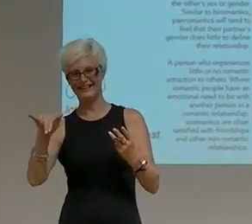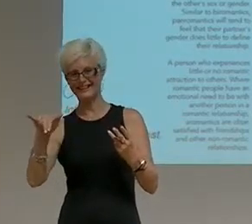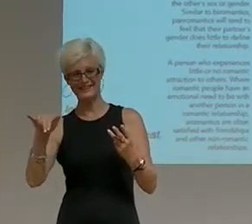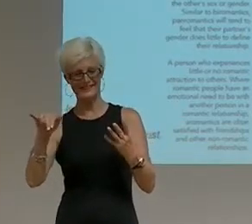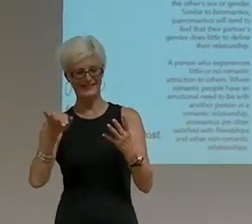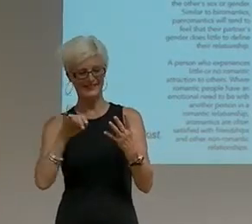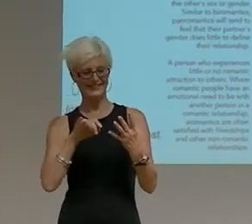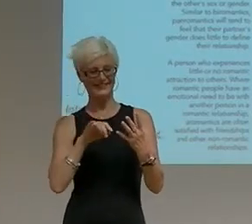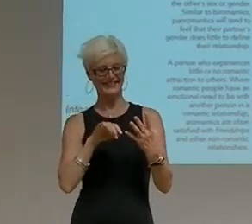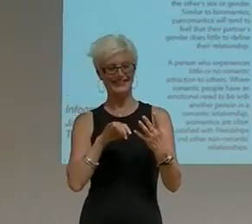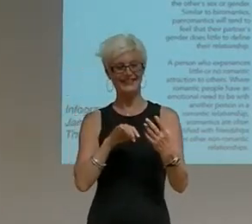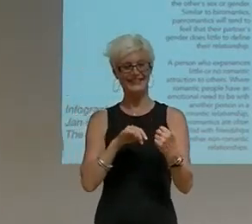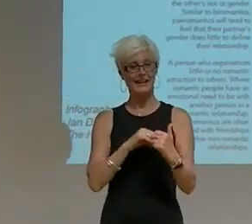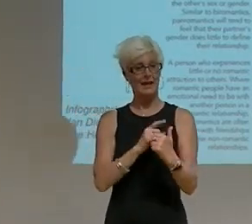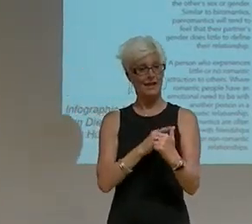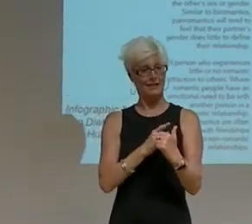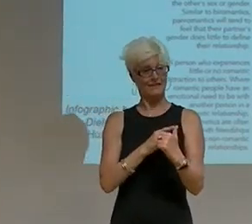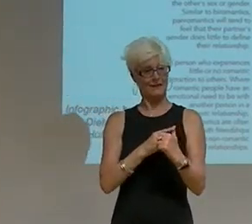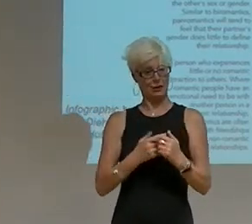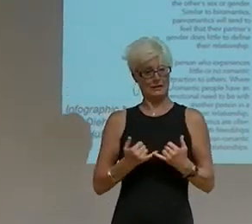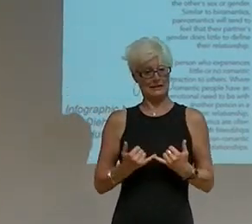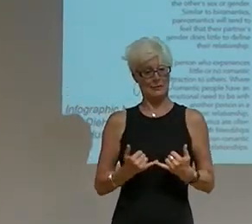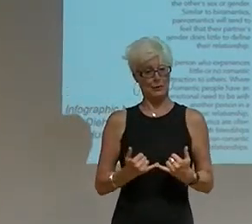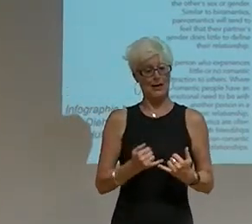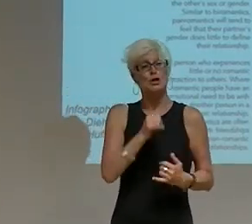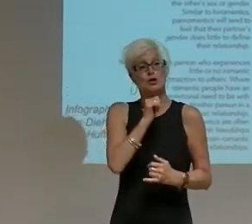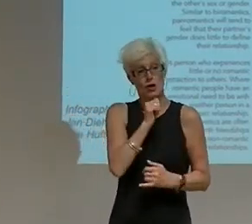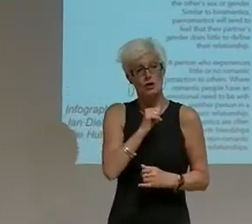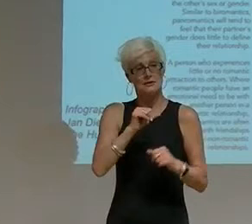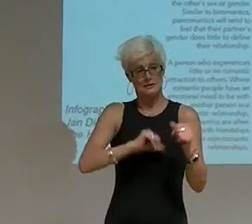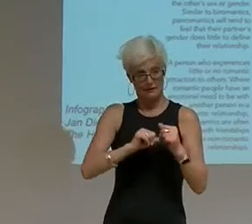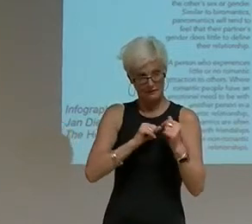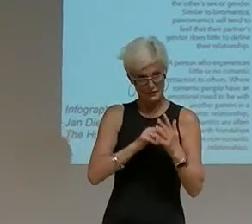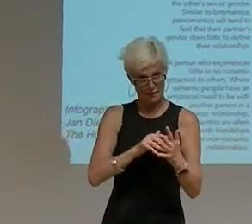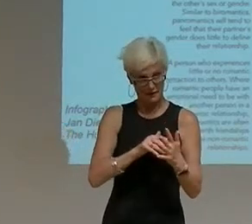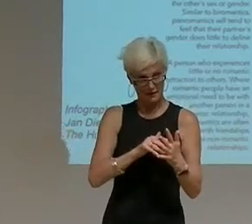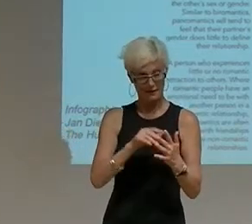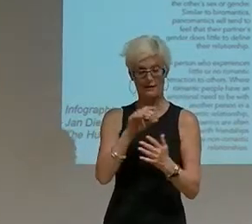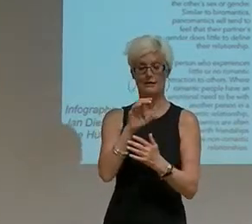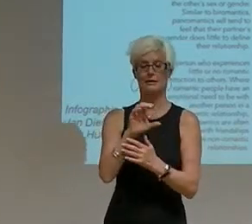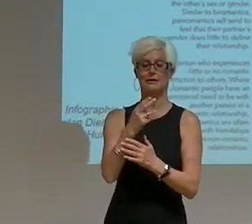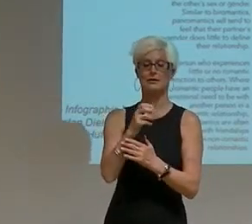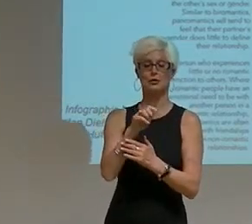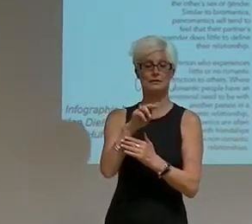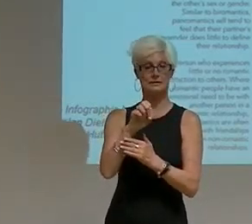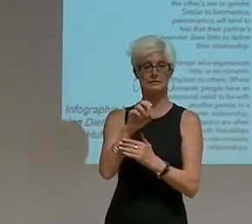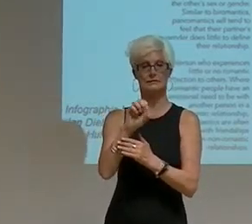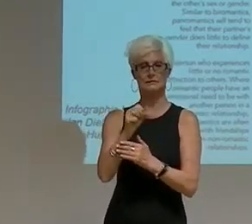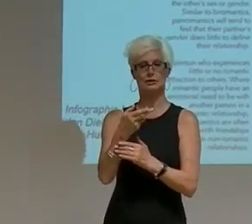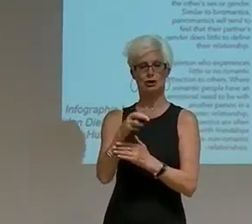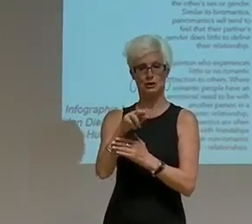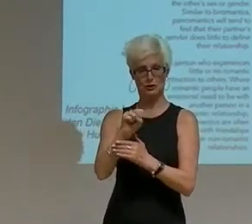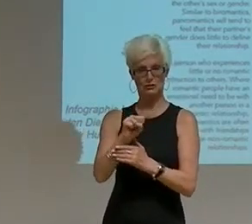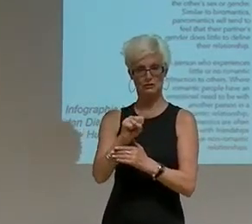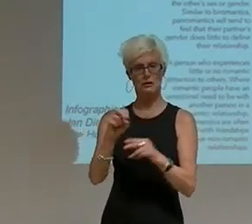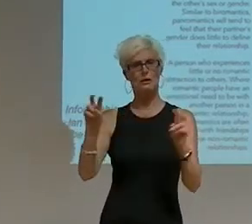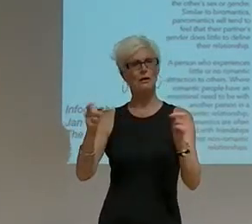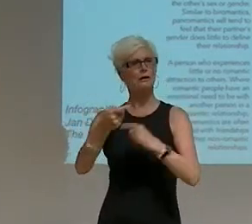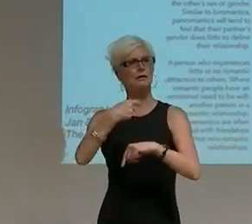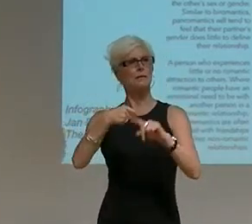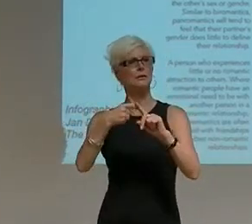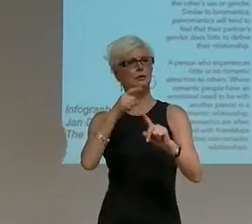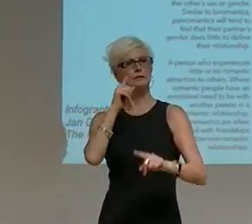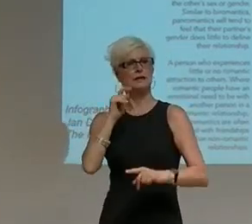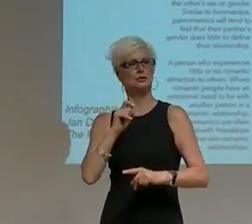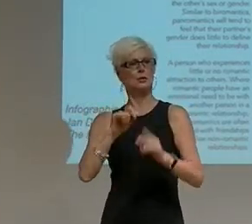The first contemporary and non-scientific study of asexuality is Kristen Scherer's Covington Asexual Identity from